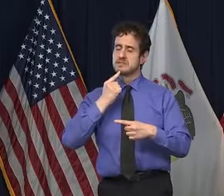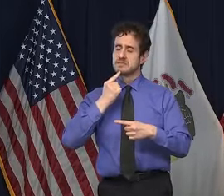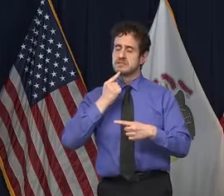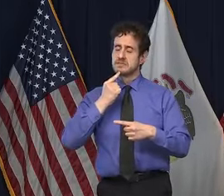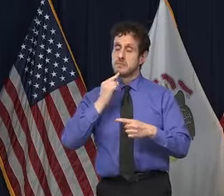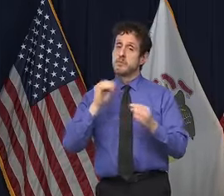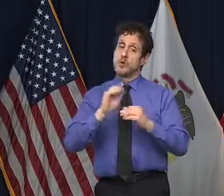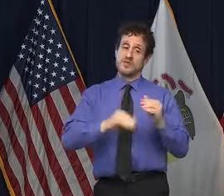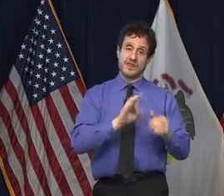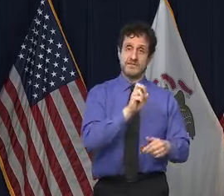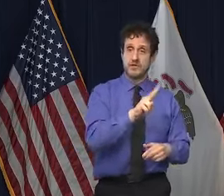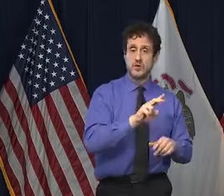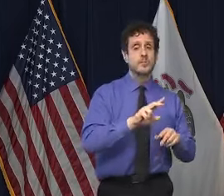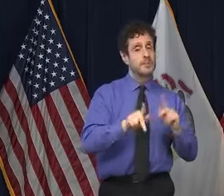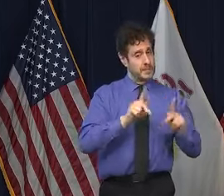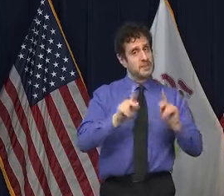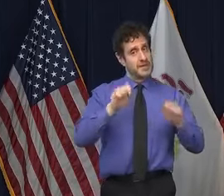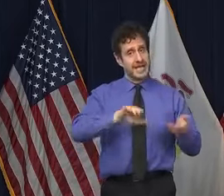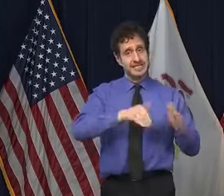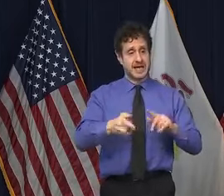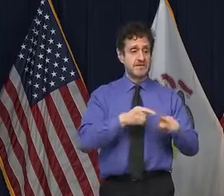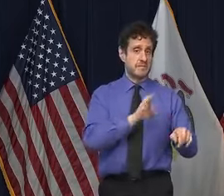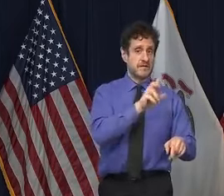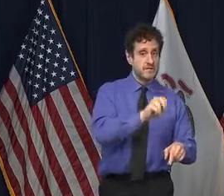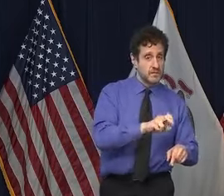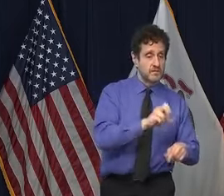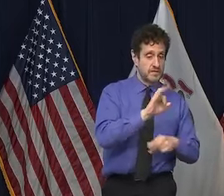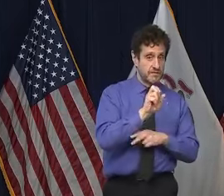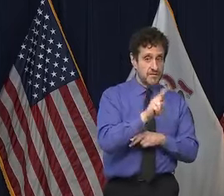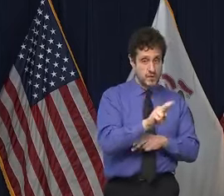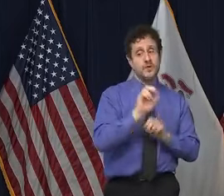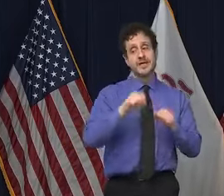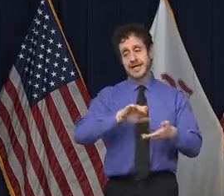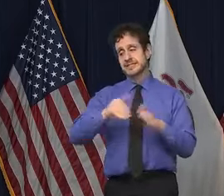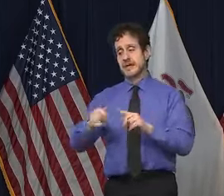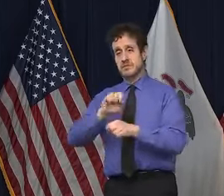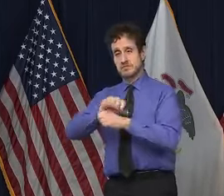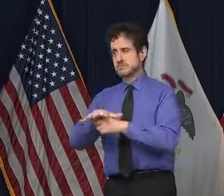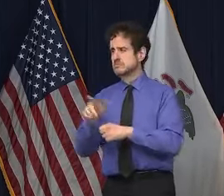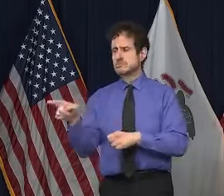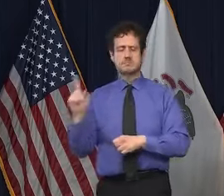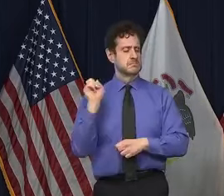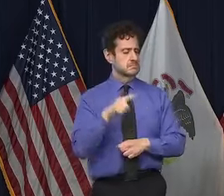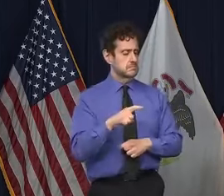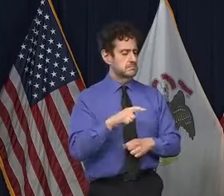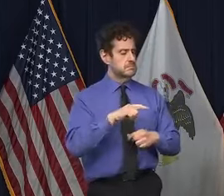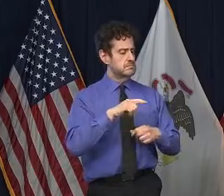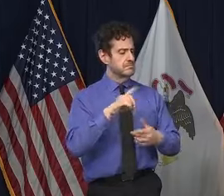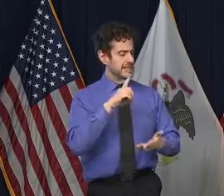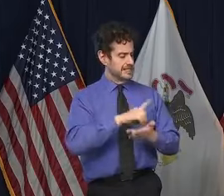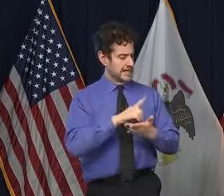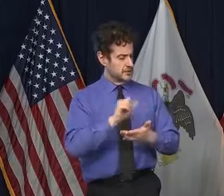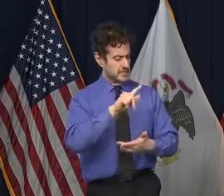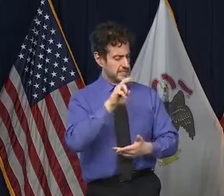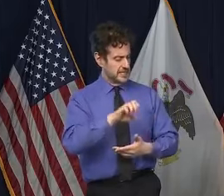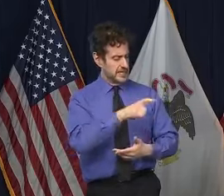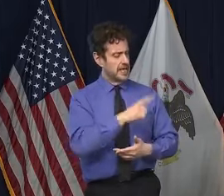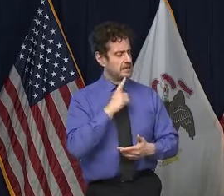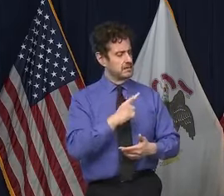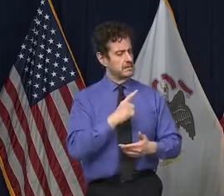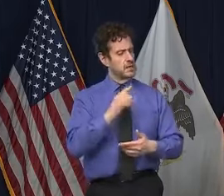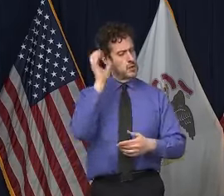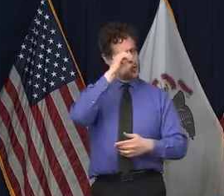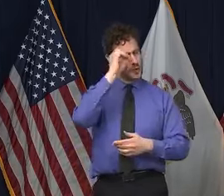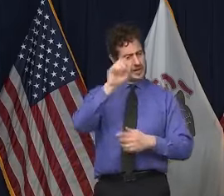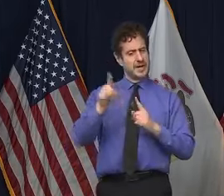one. Jake Griffin at the Daily Herald. What is Dr. Zike's opinion regarding the decrease in cases and hospitalizations that we're seeing? Are